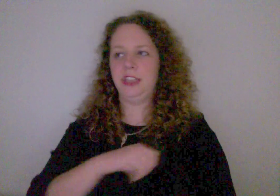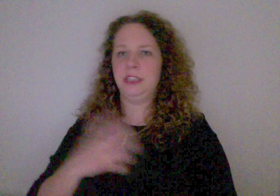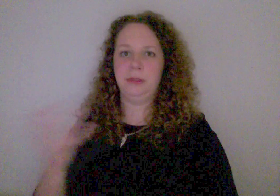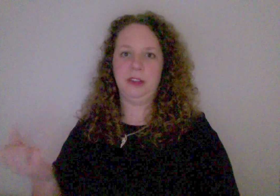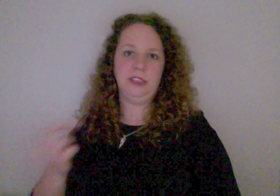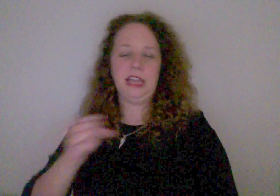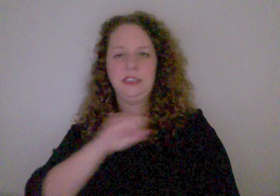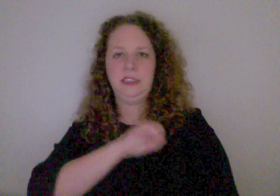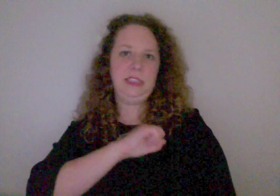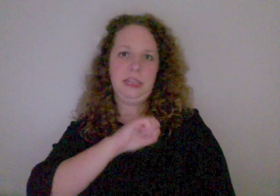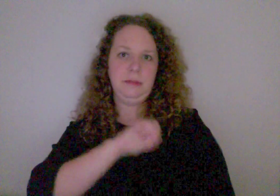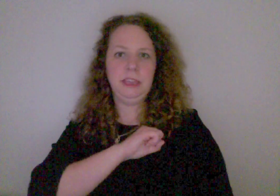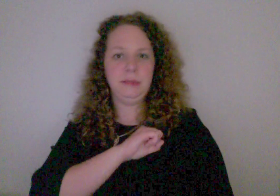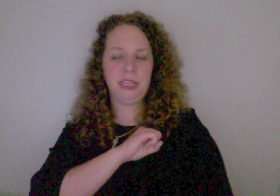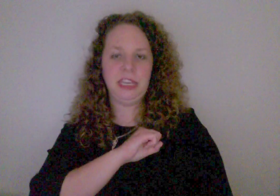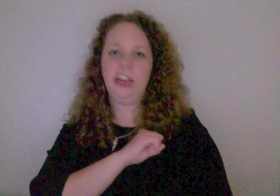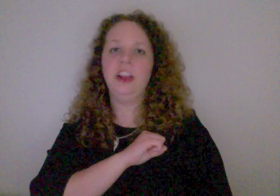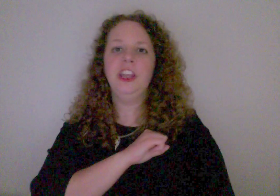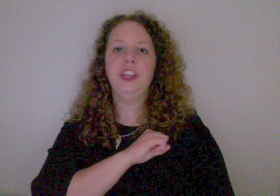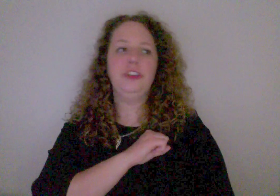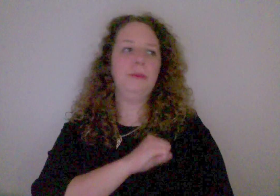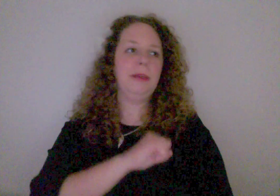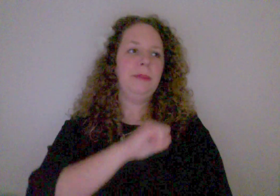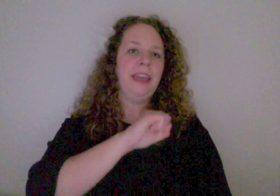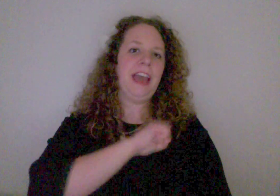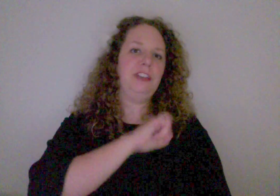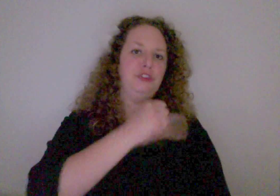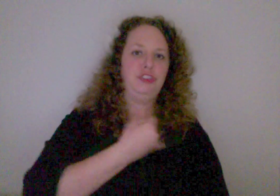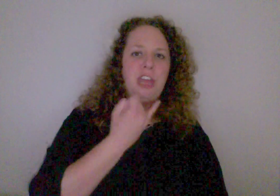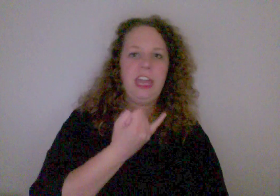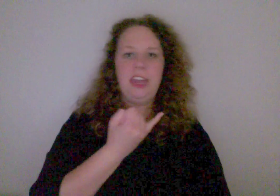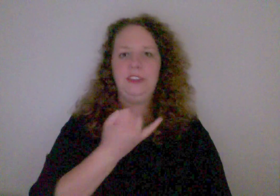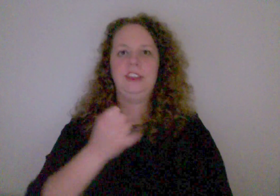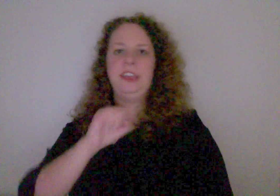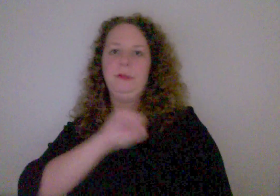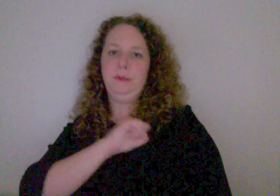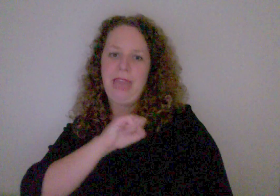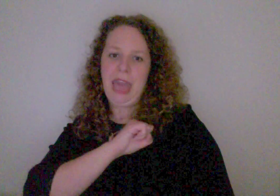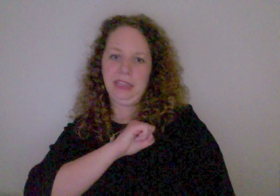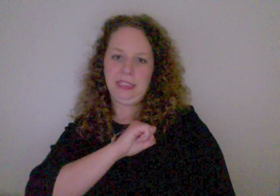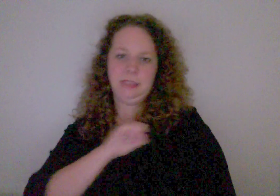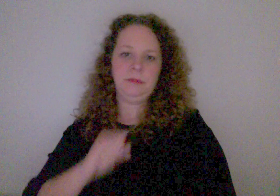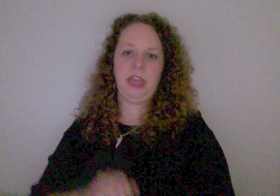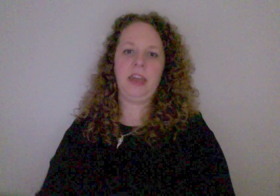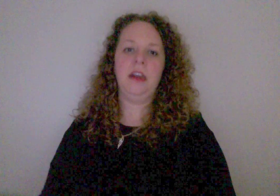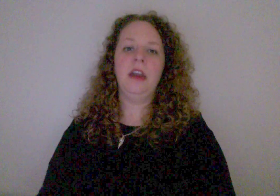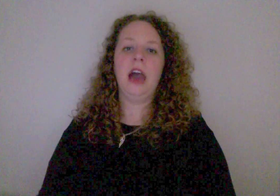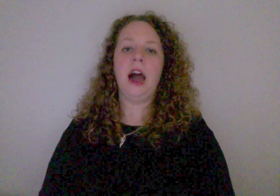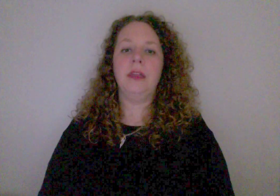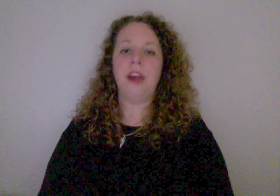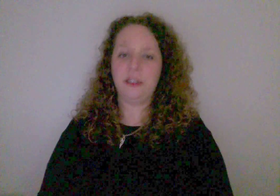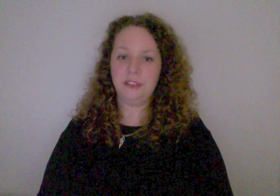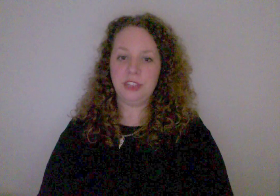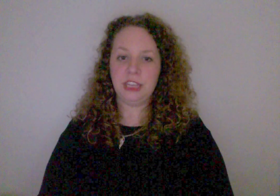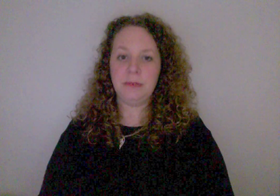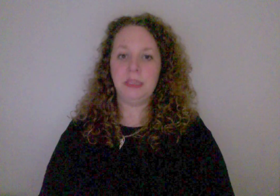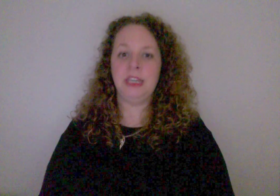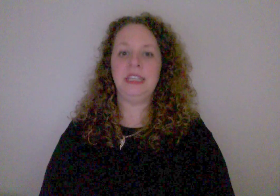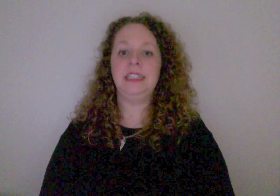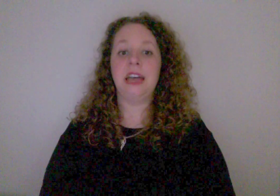somebody else has the same name sign here. You might be SJ and then they would be S. Okay? The other thing that can be done is that